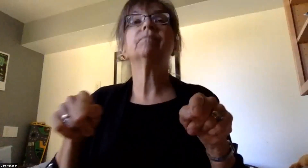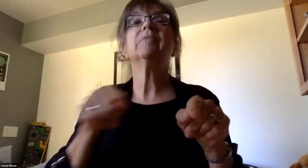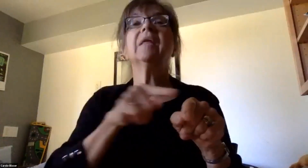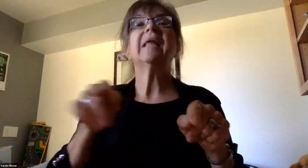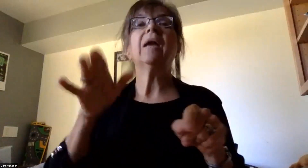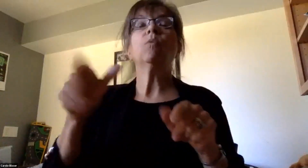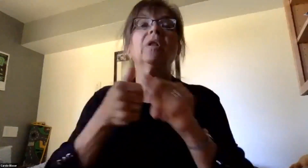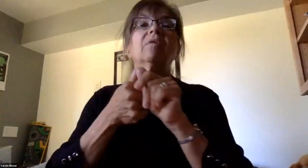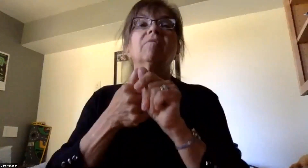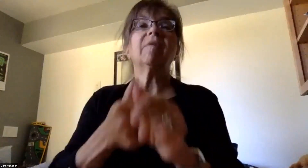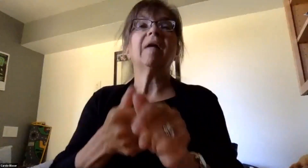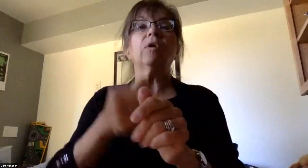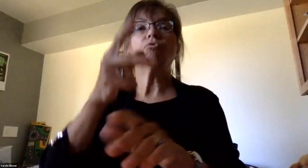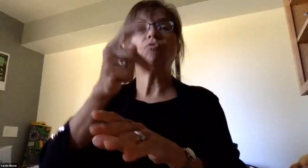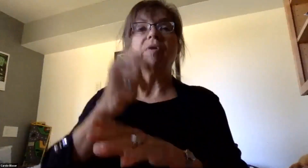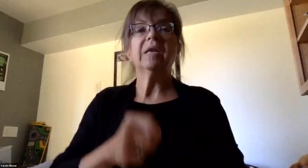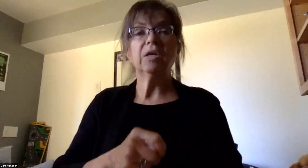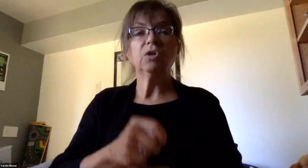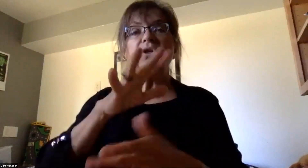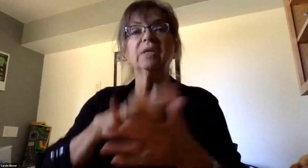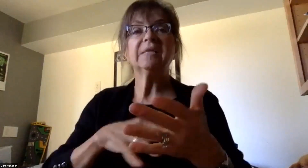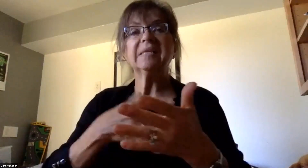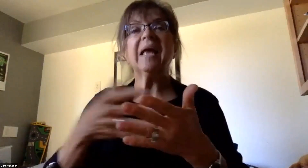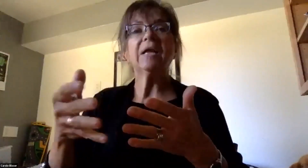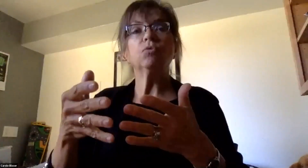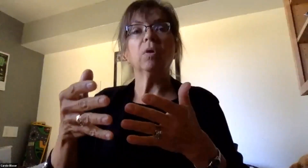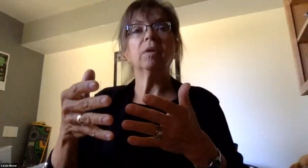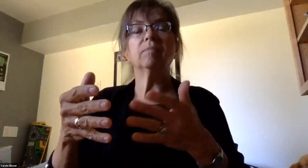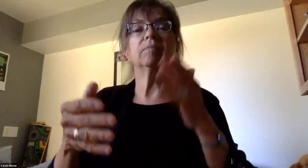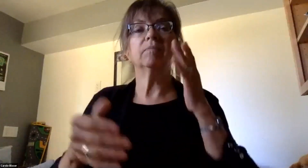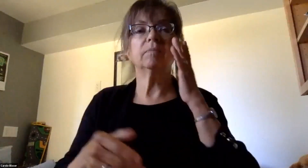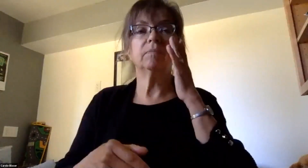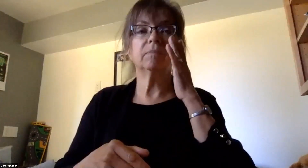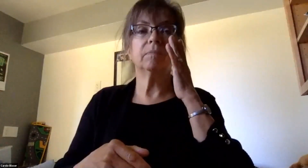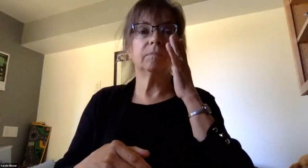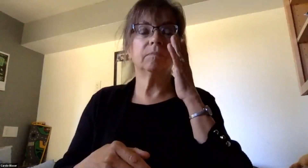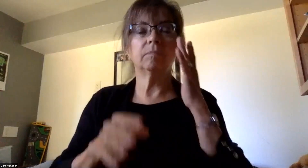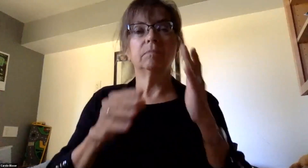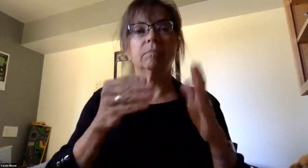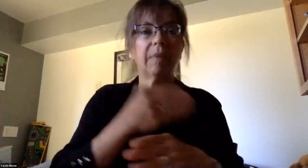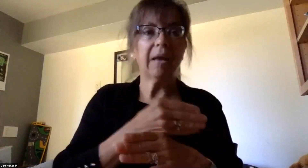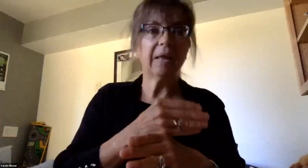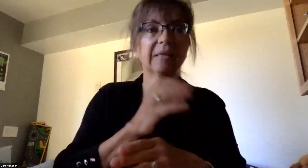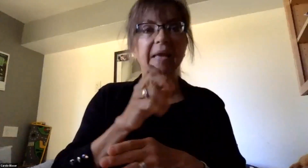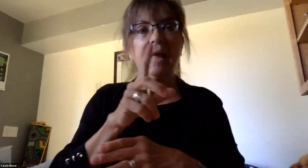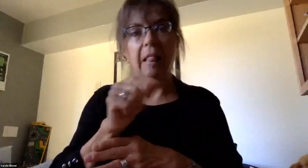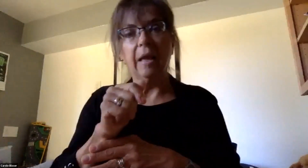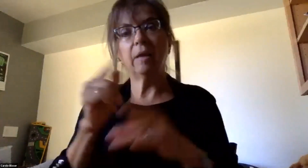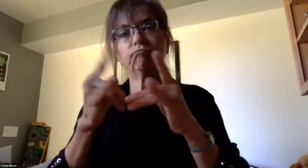traditional schedule involving ELA, math, etc.